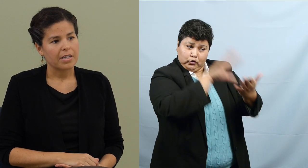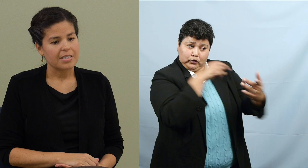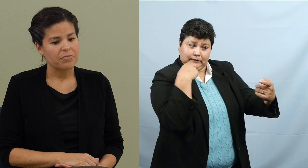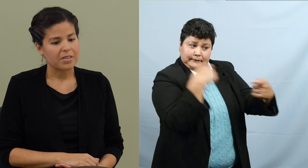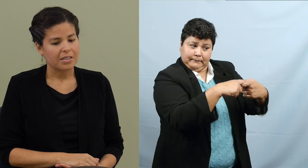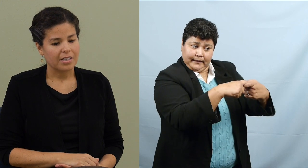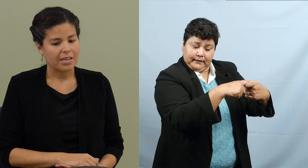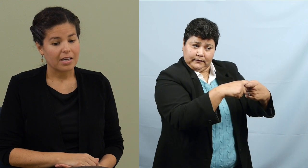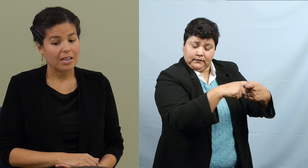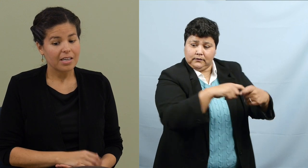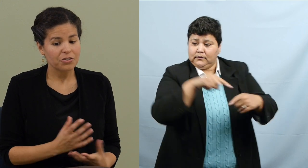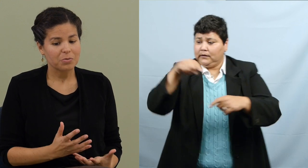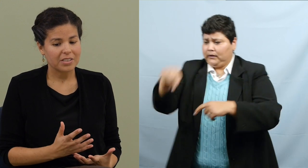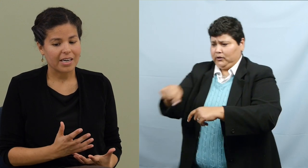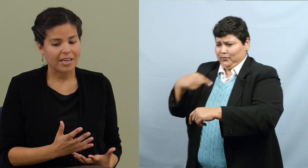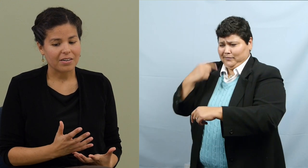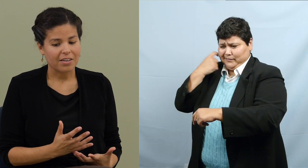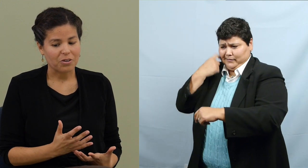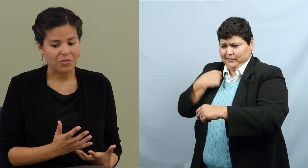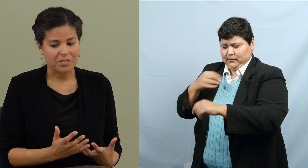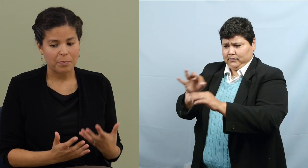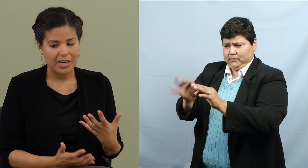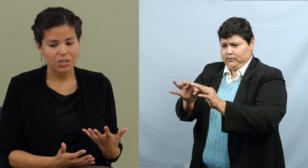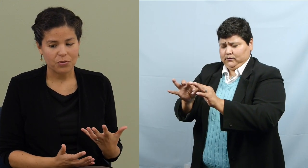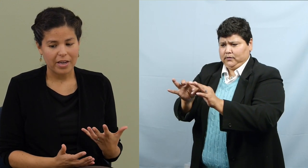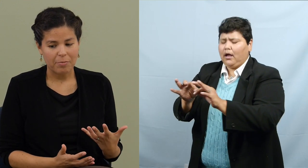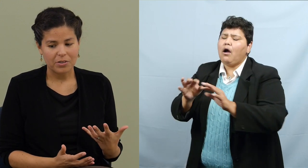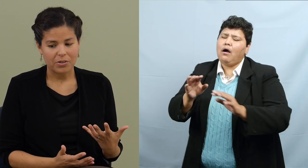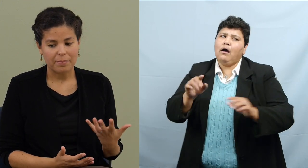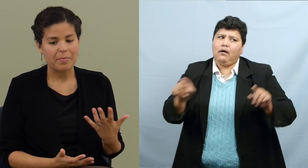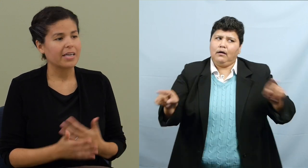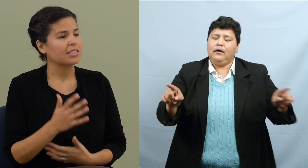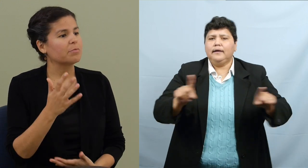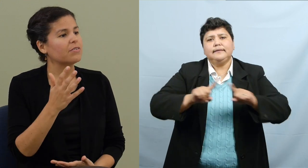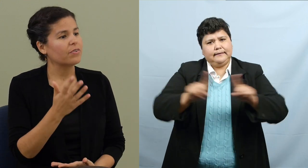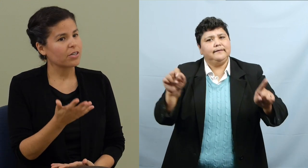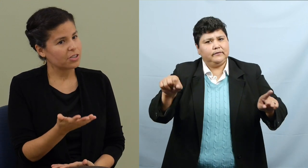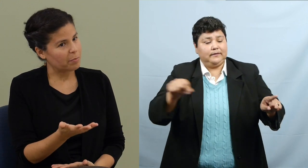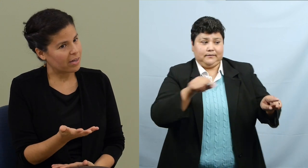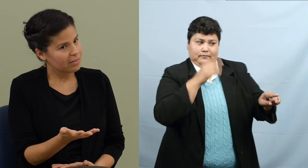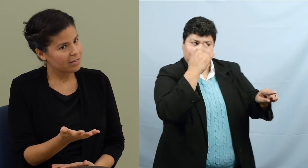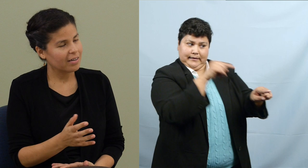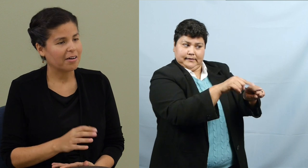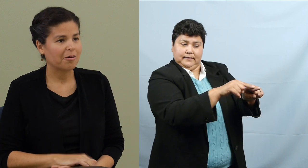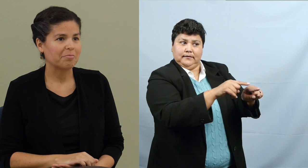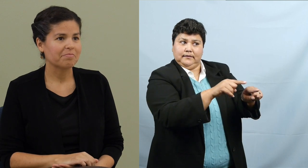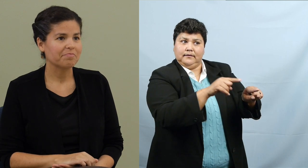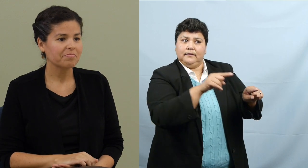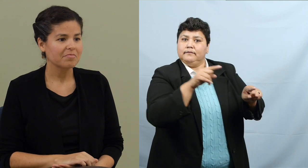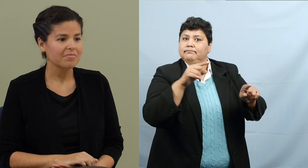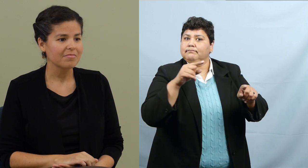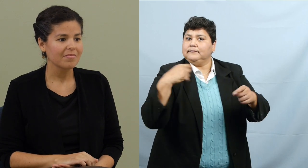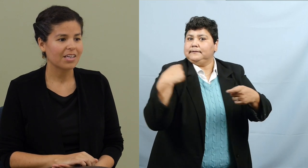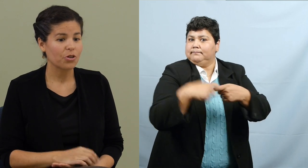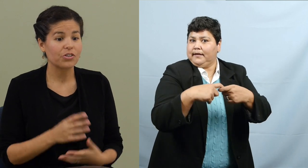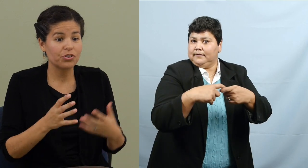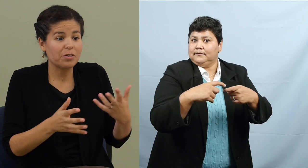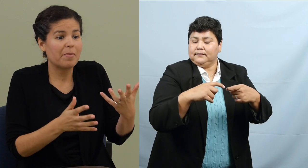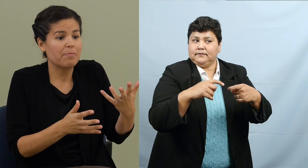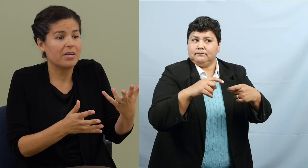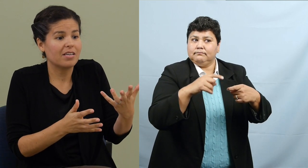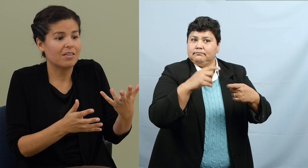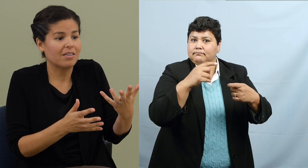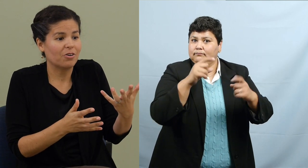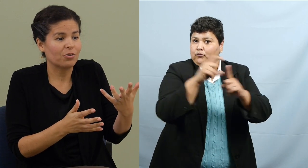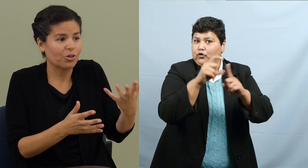Well, yeah, definitely in a classroom setting, you know, the Spanish vocabulary might need to be fingerspelled. You know, the